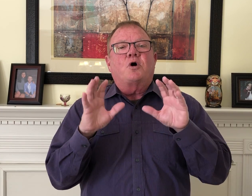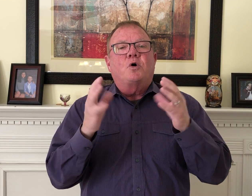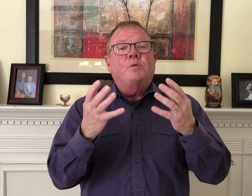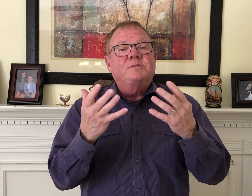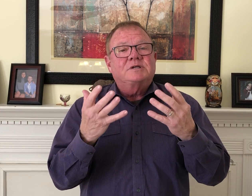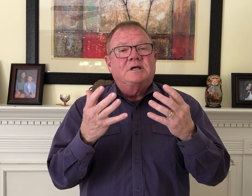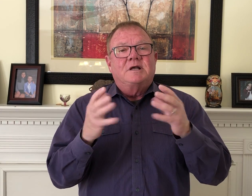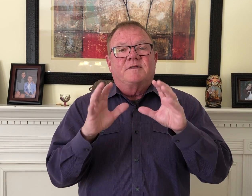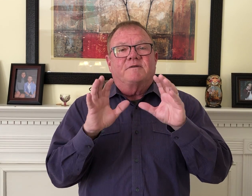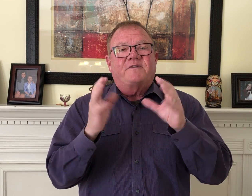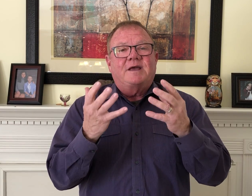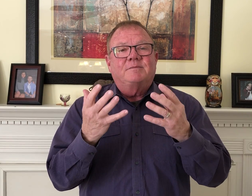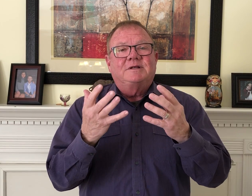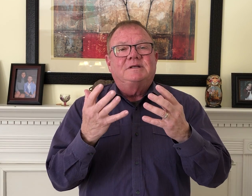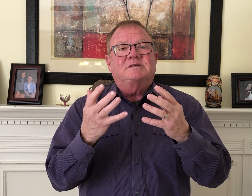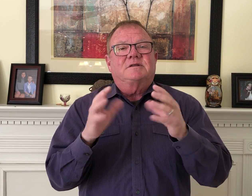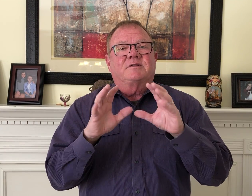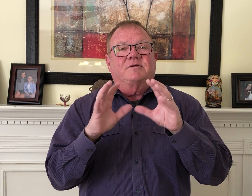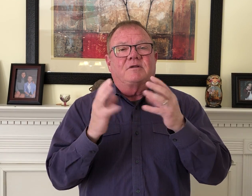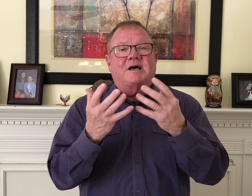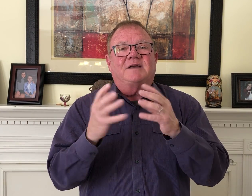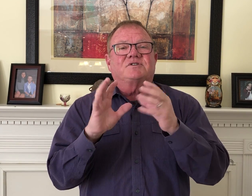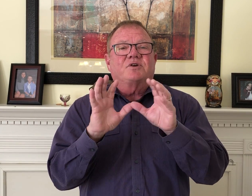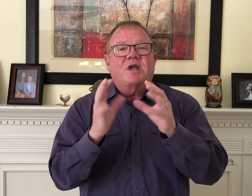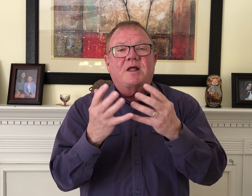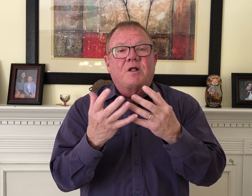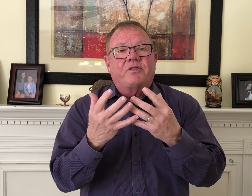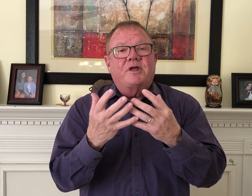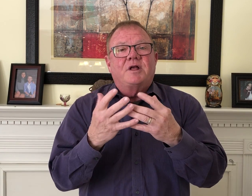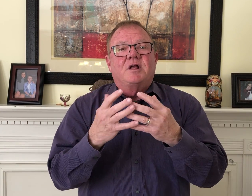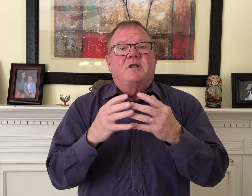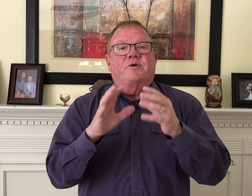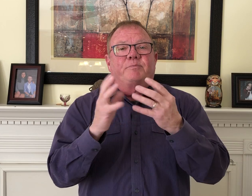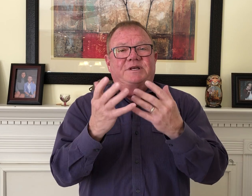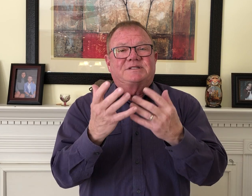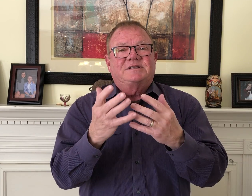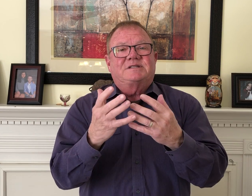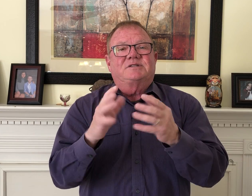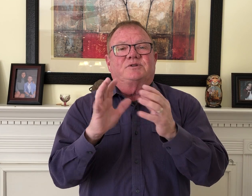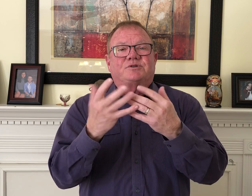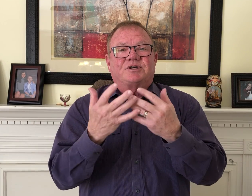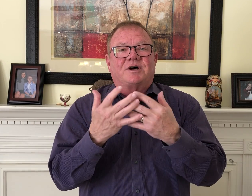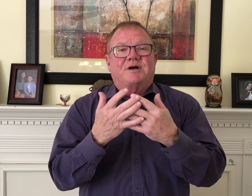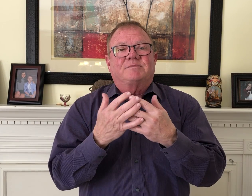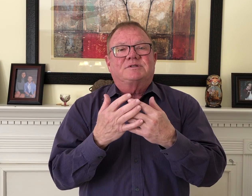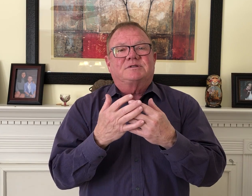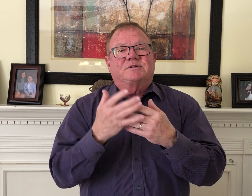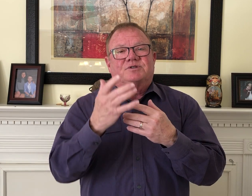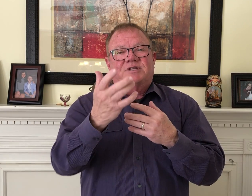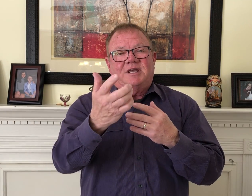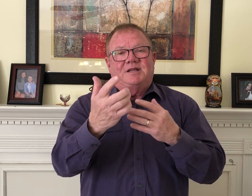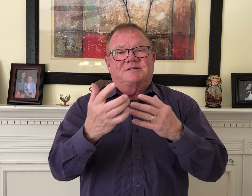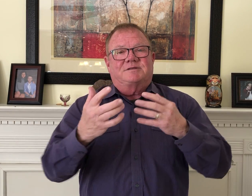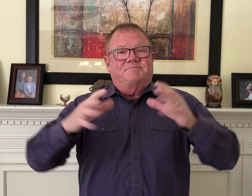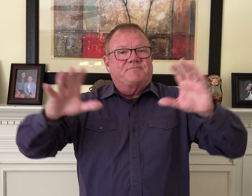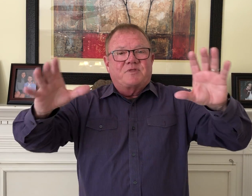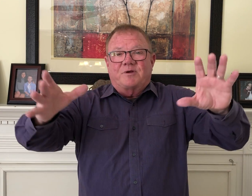homes, their families, their lives, their health, their businesses, their jobs, their states, their